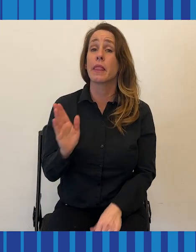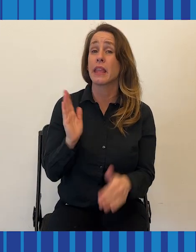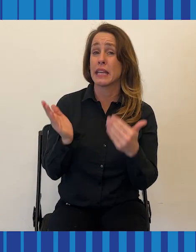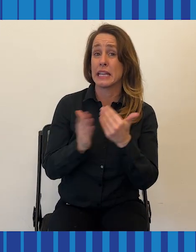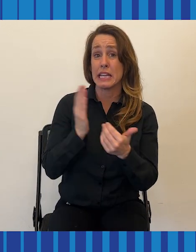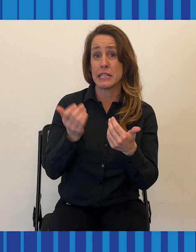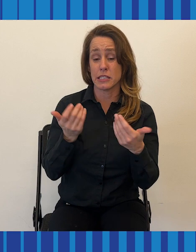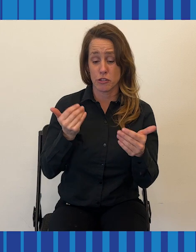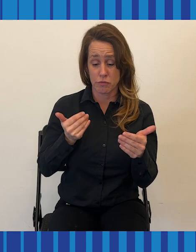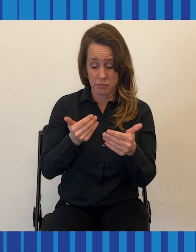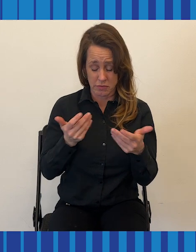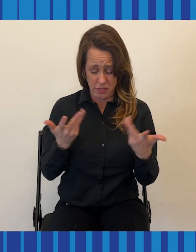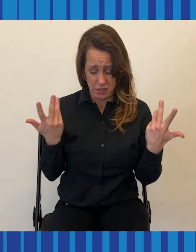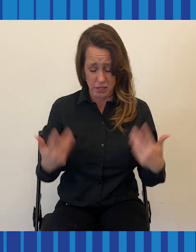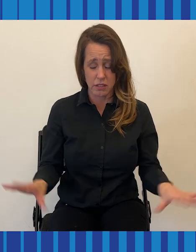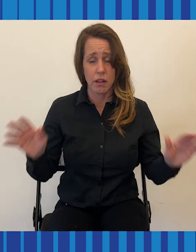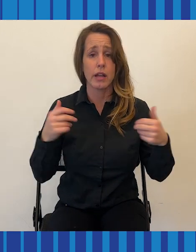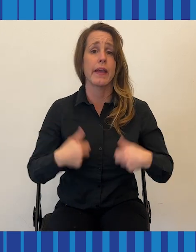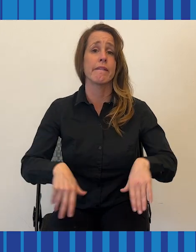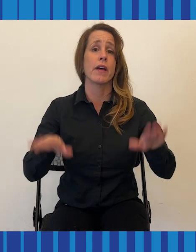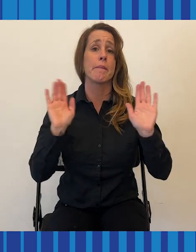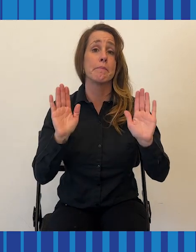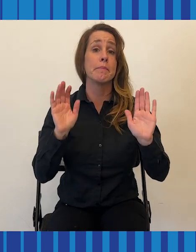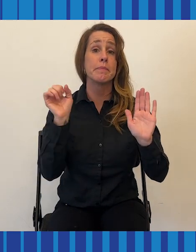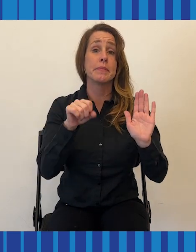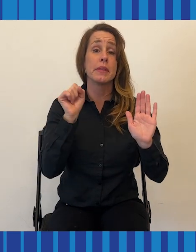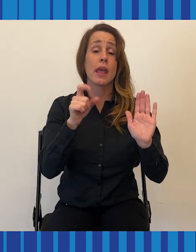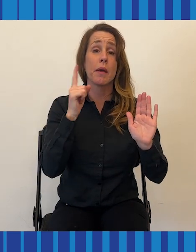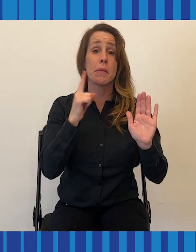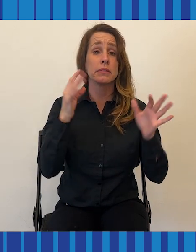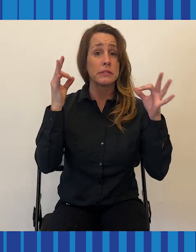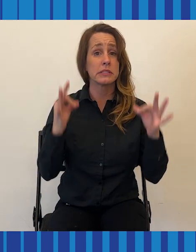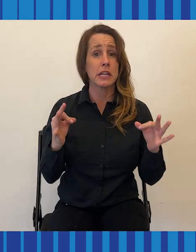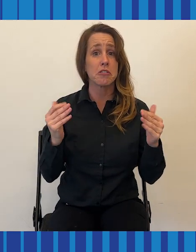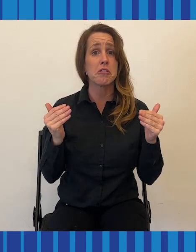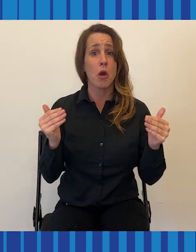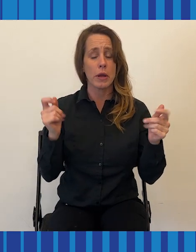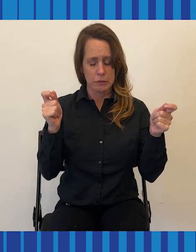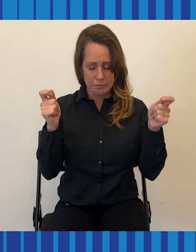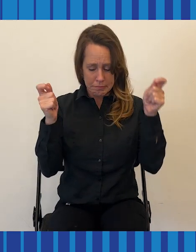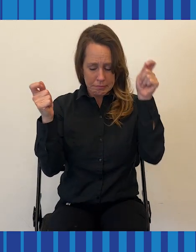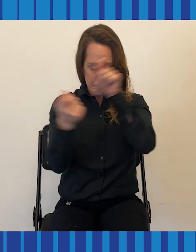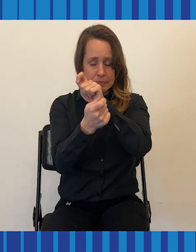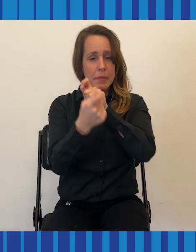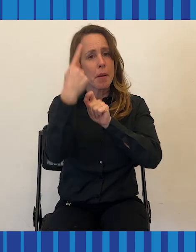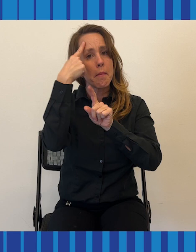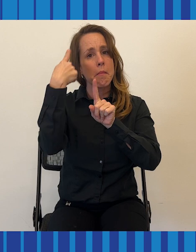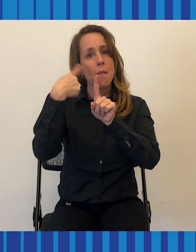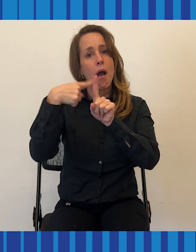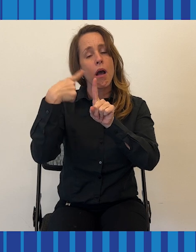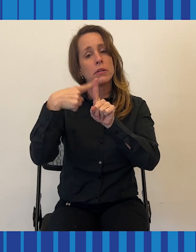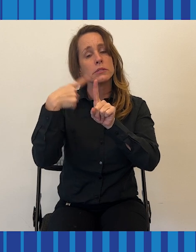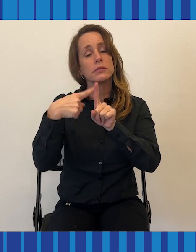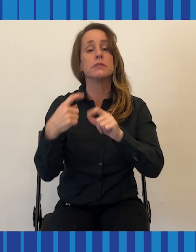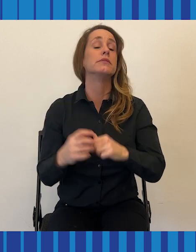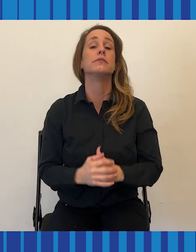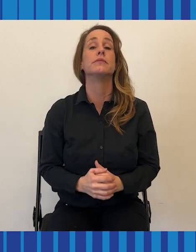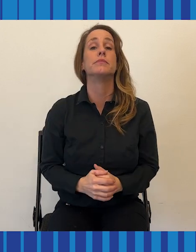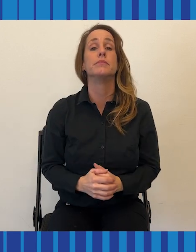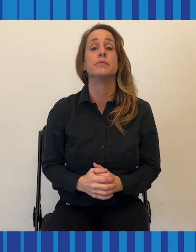So it would have been easy to kind of give up, really. But I was determined to make it into a positive thing somehow.